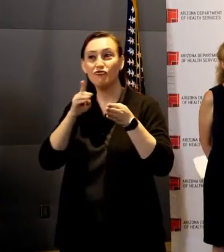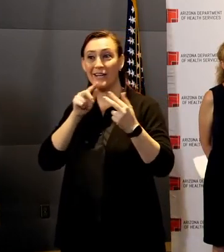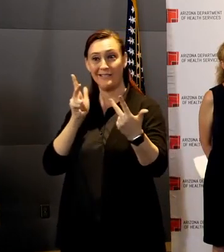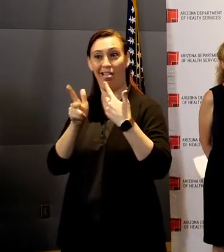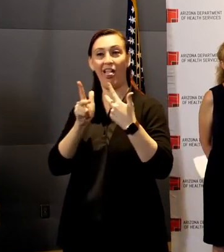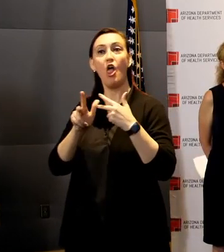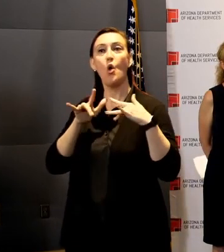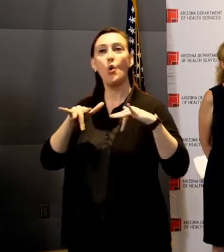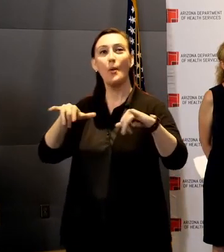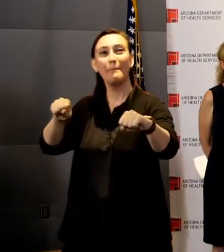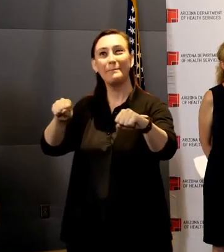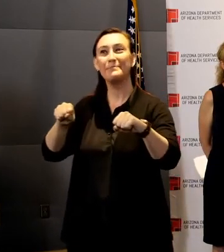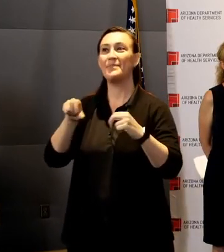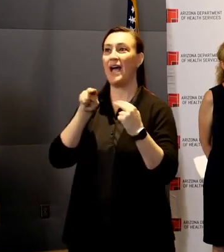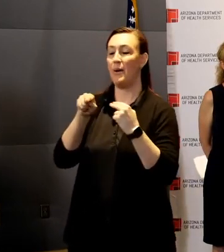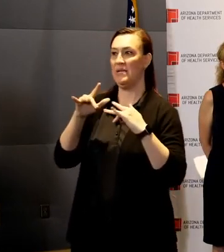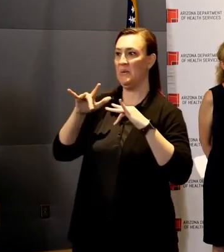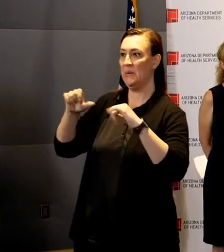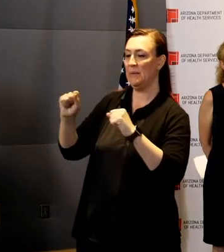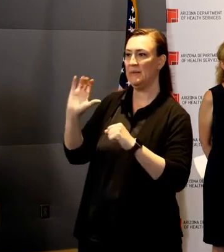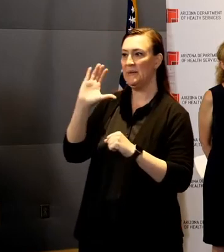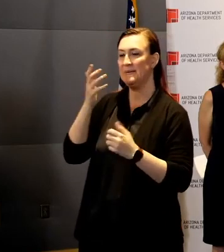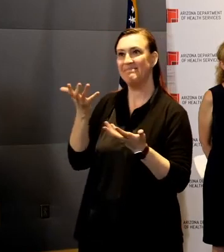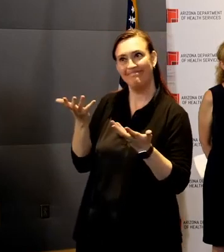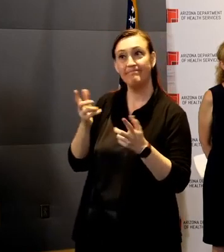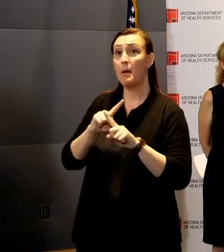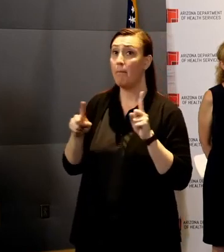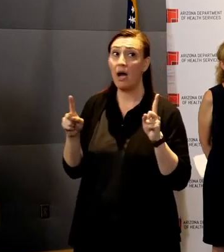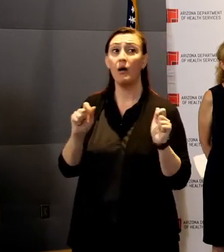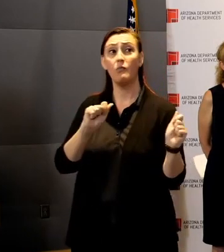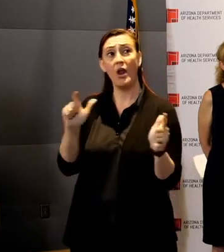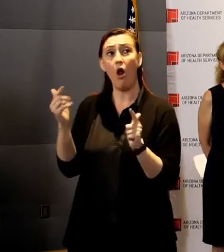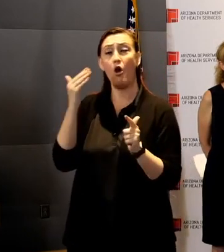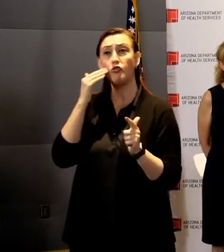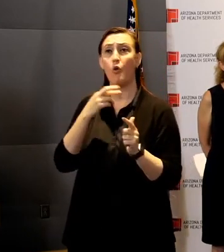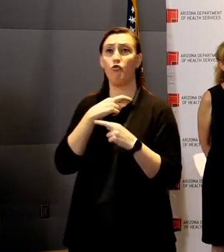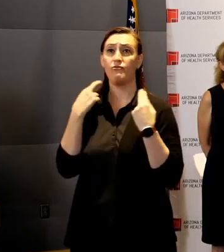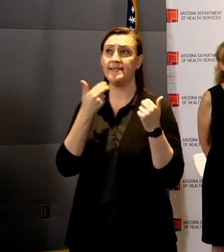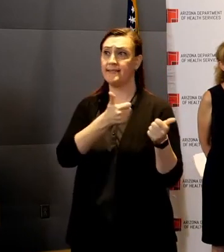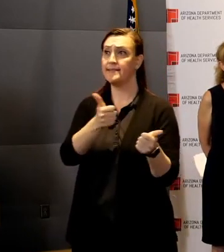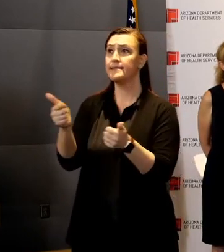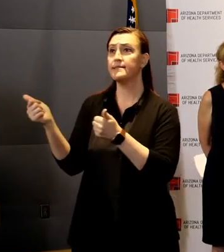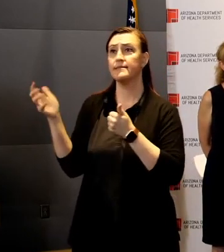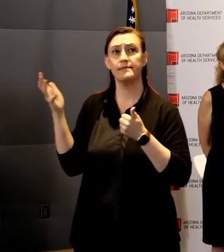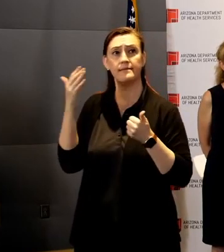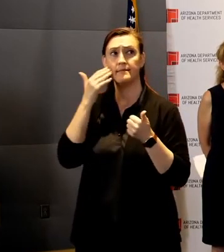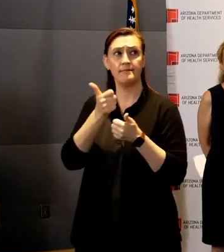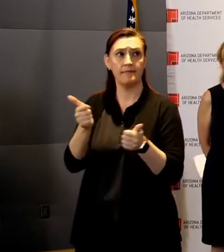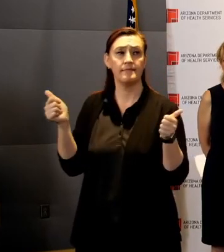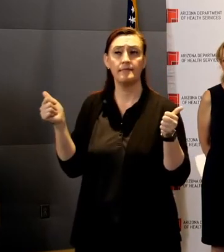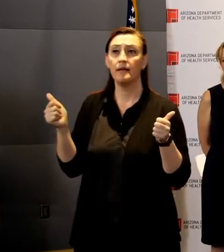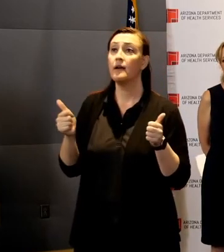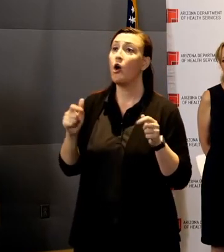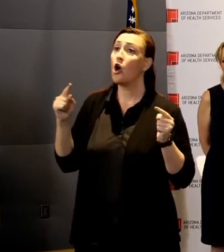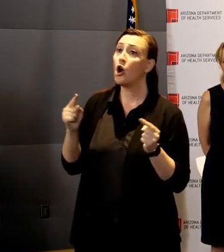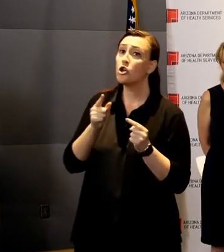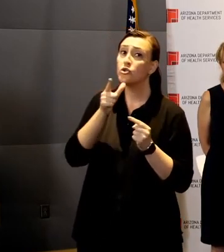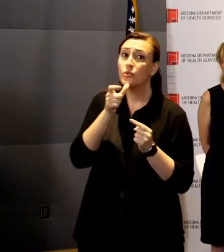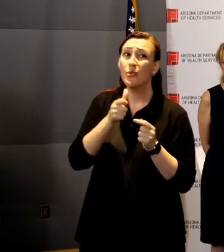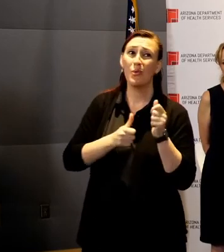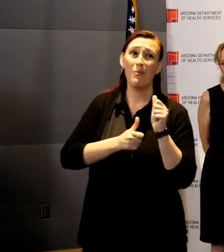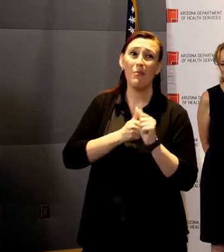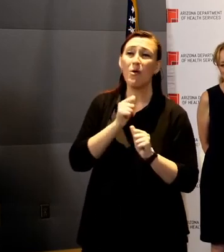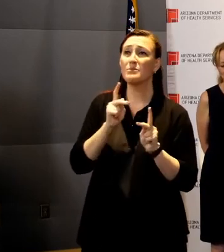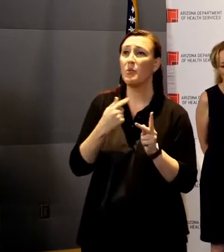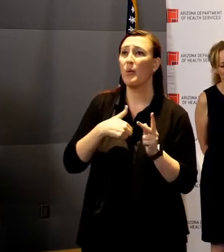But we all know the risks. The virus is most harmful to those we love the most, our